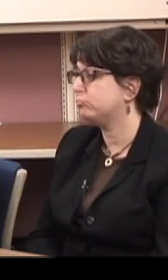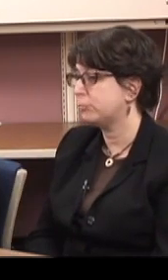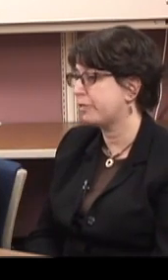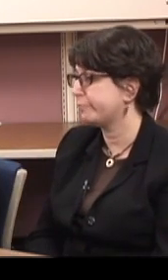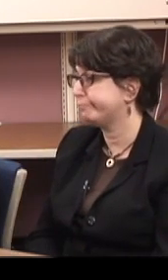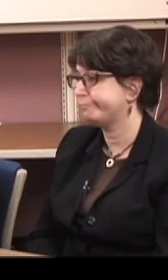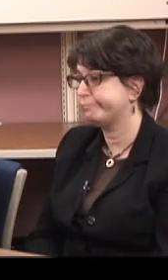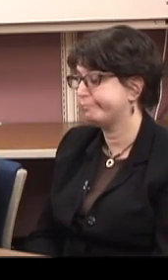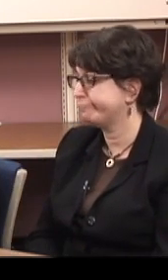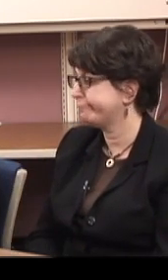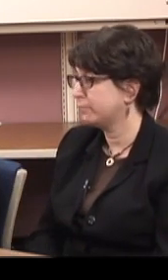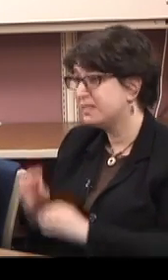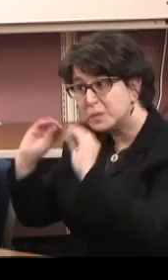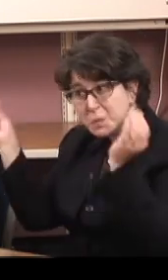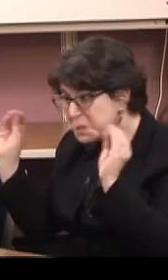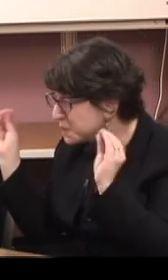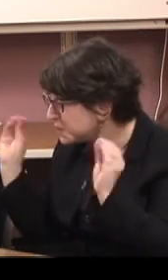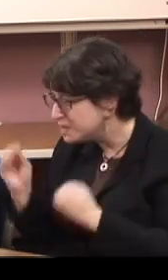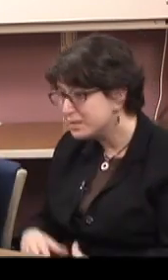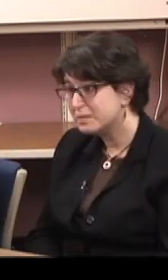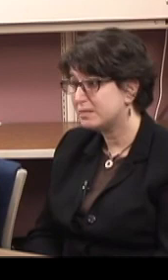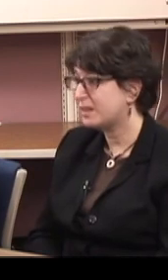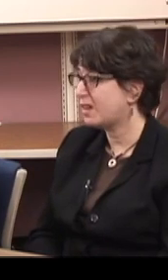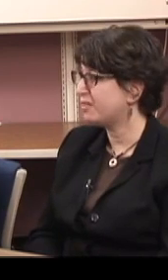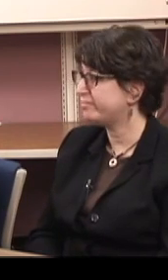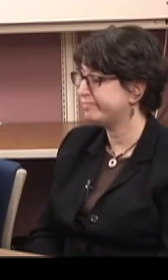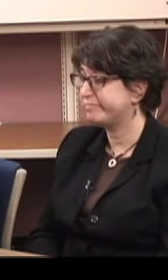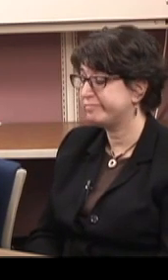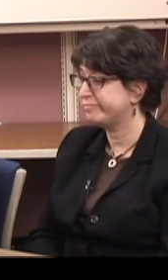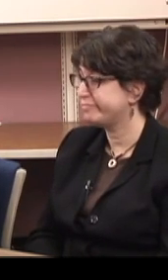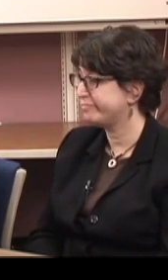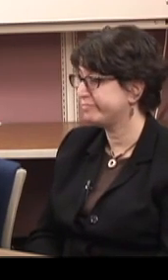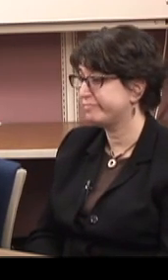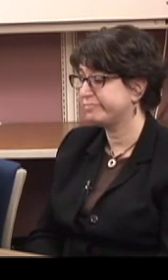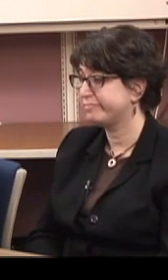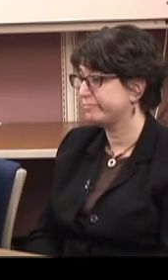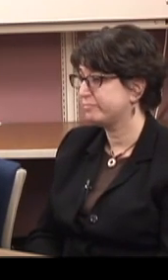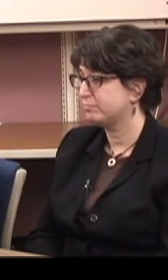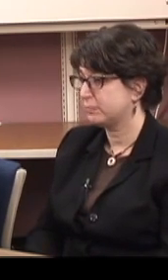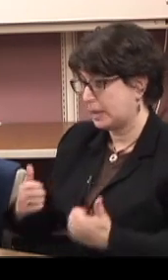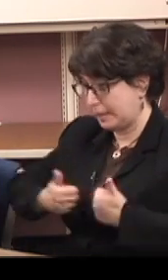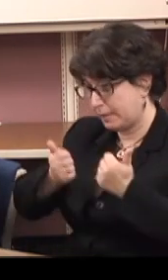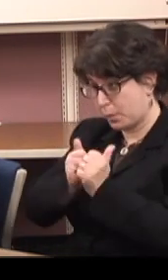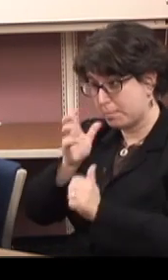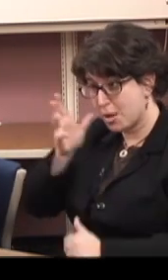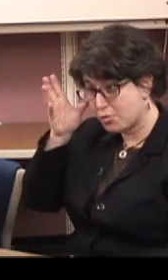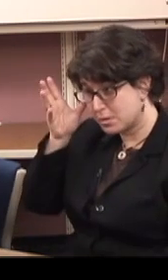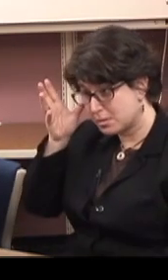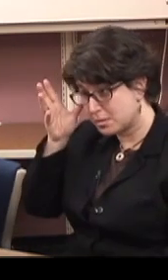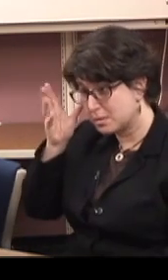No. No? No food stamps? No. Okay. And you live with your parents?